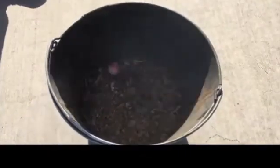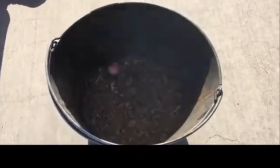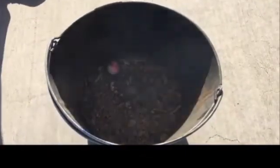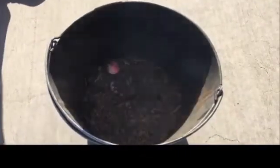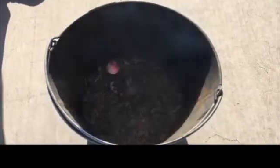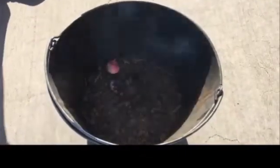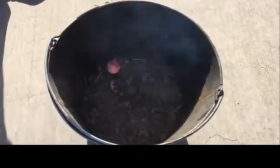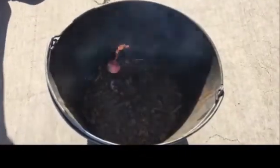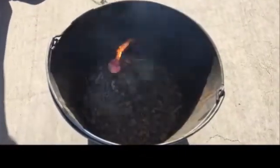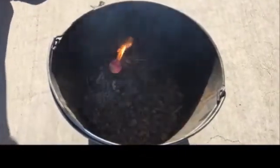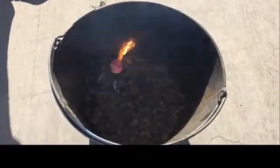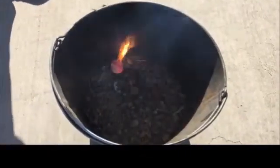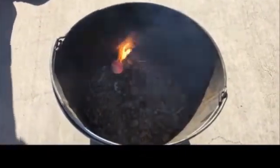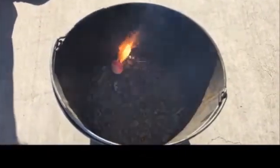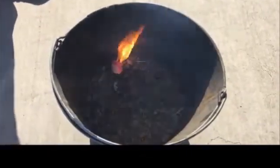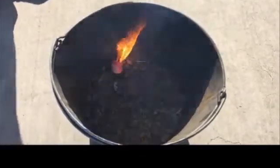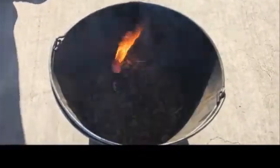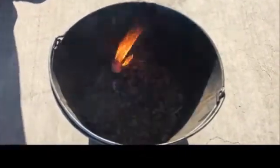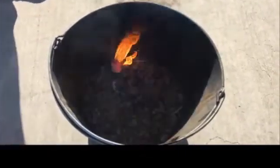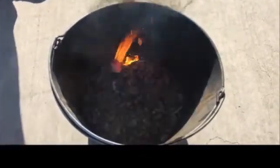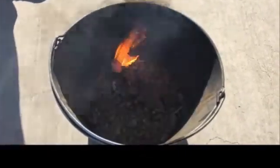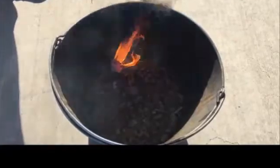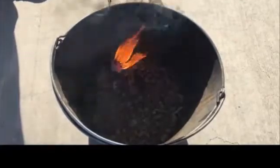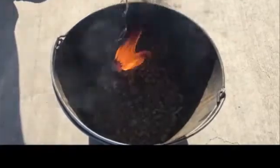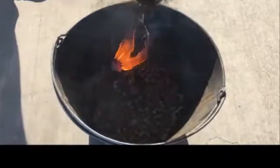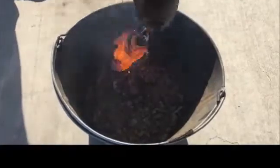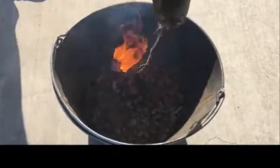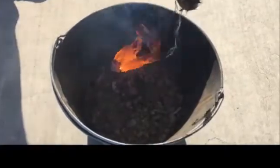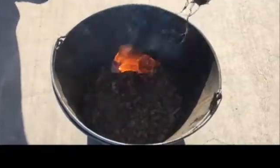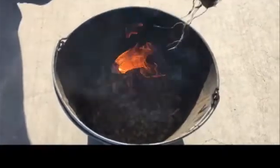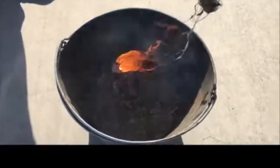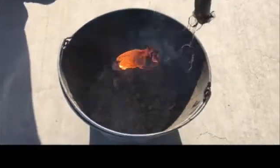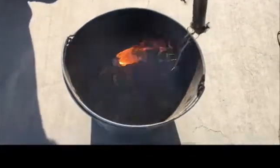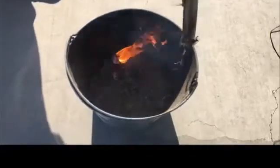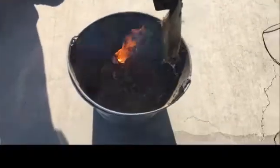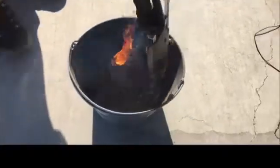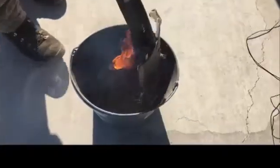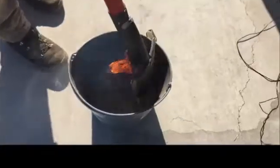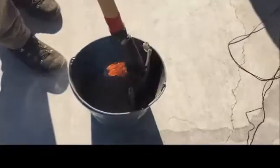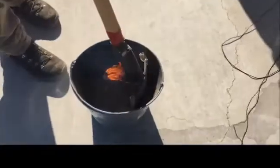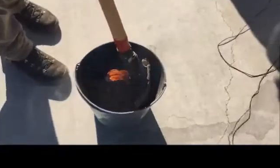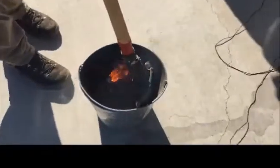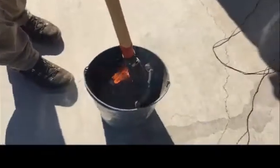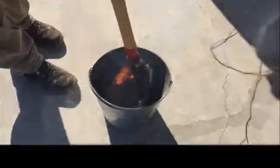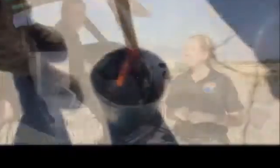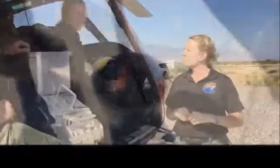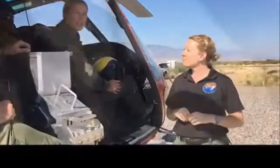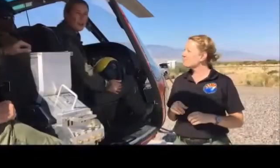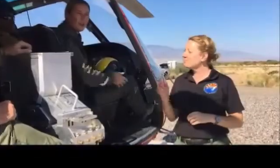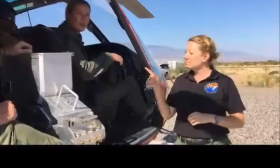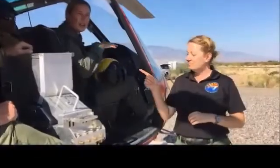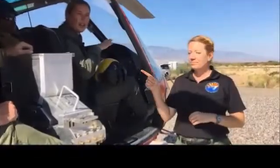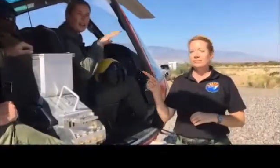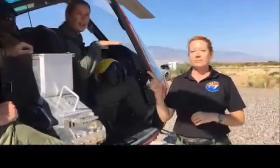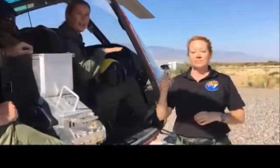cylindrical and go lefty and roll up and do that, I had a couple words. When we get over an area